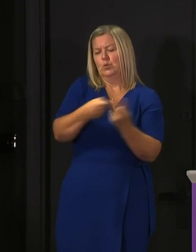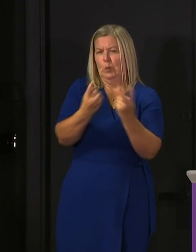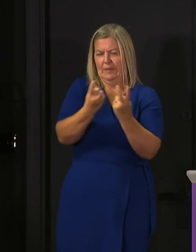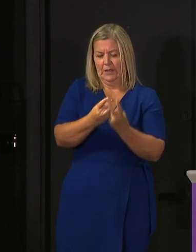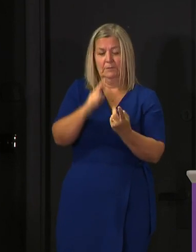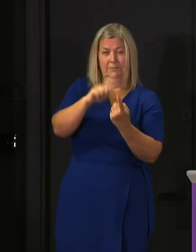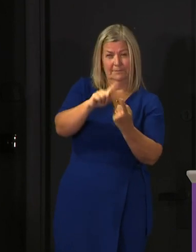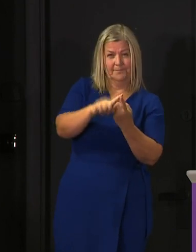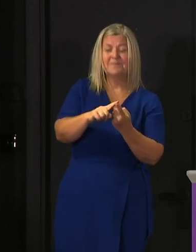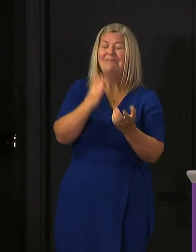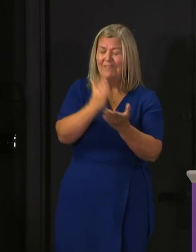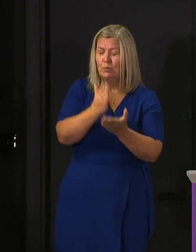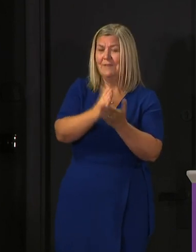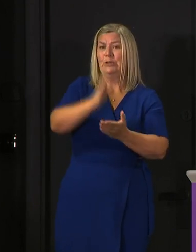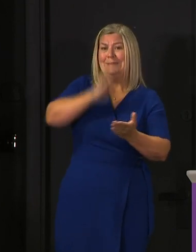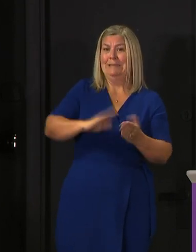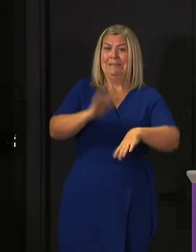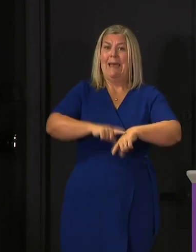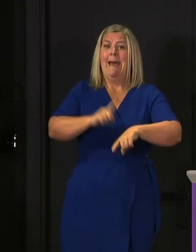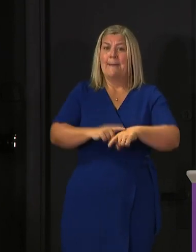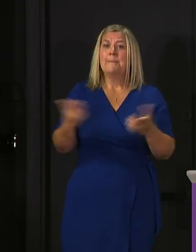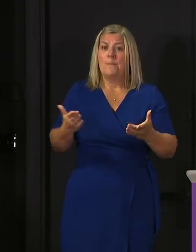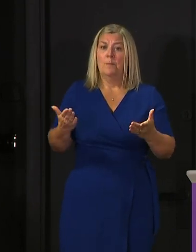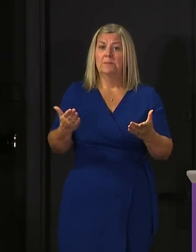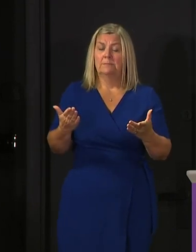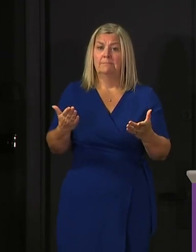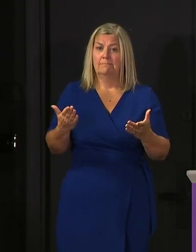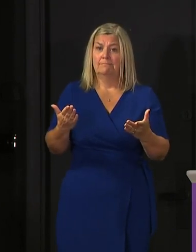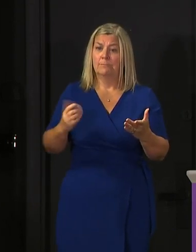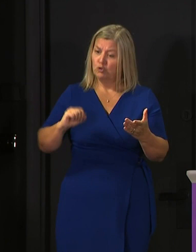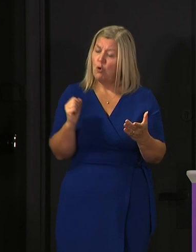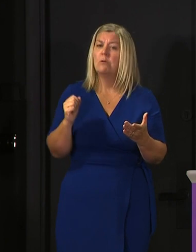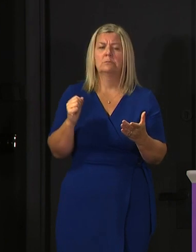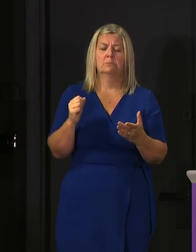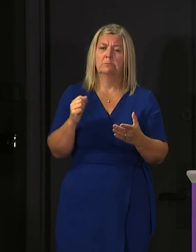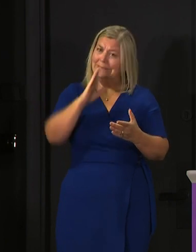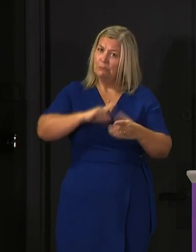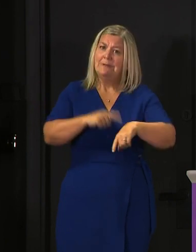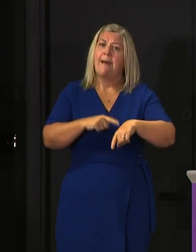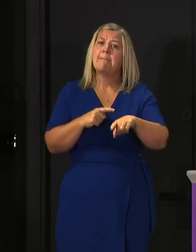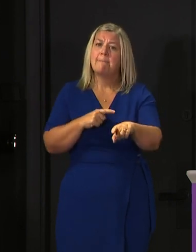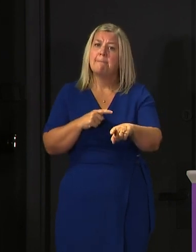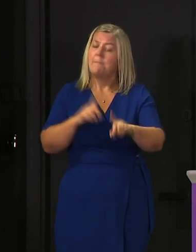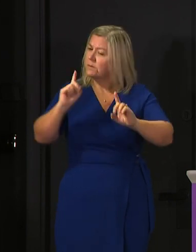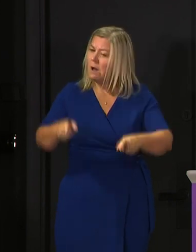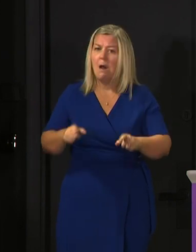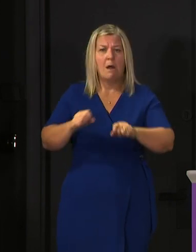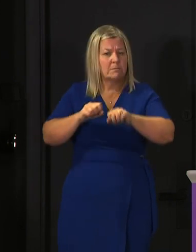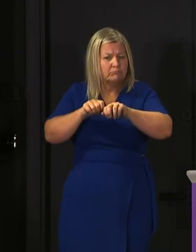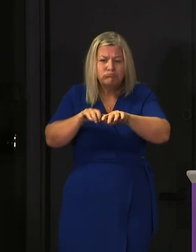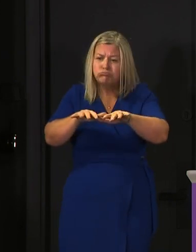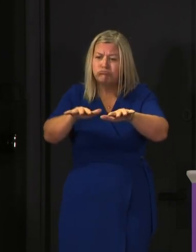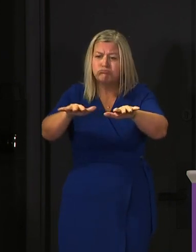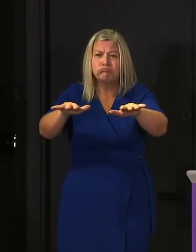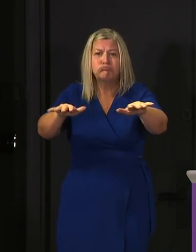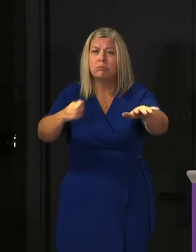This is a serious moment again for the country. We cannot allow cases to continue rising.